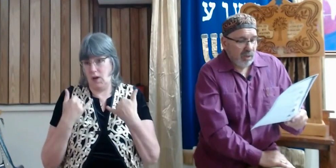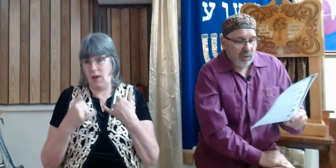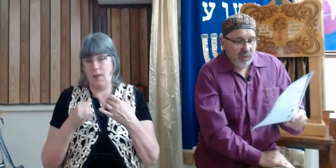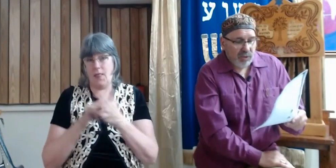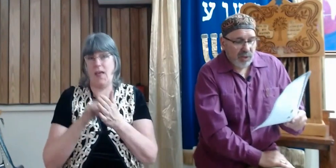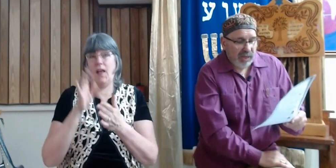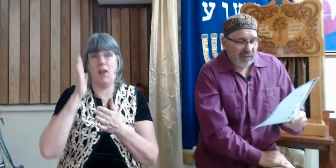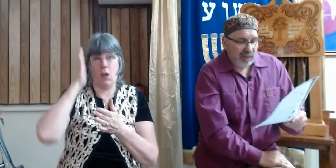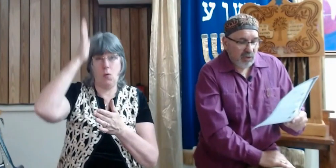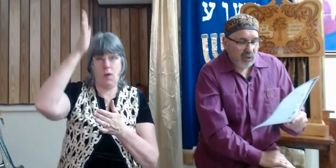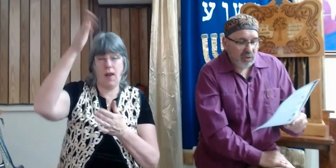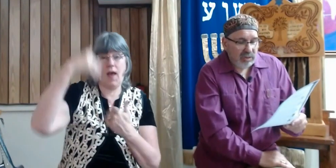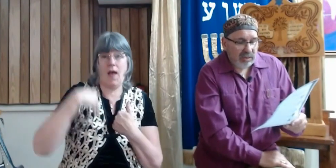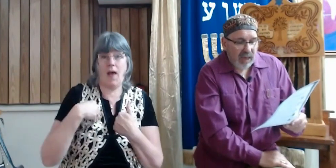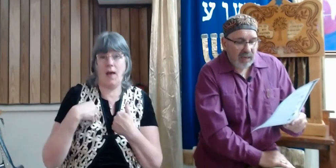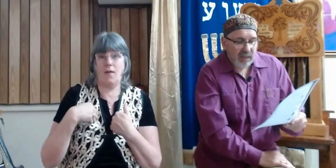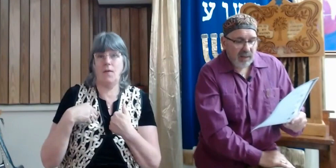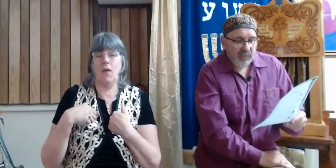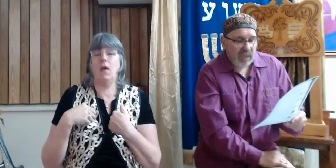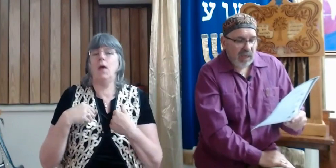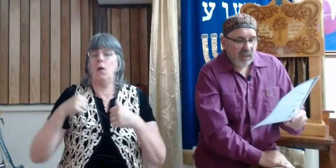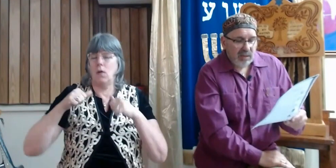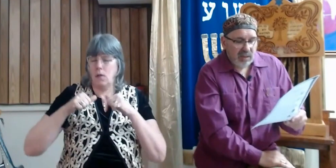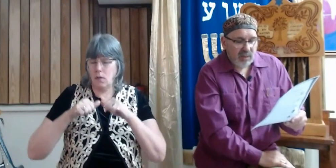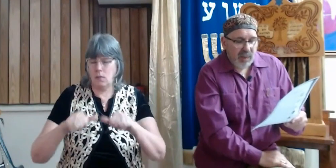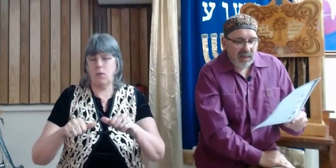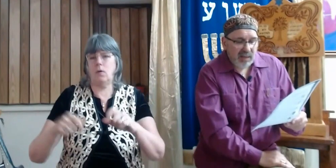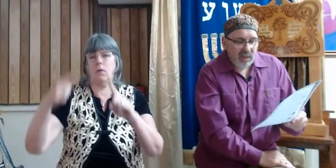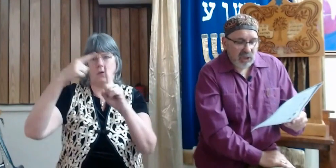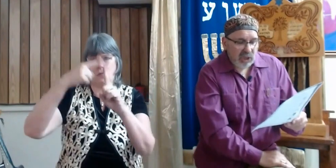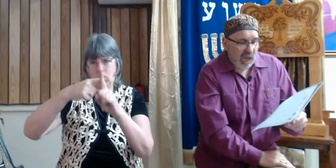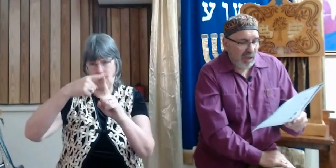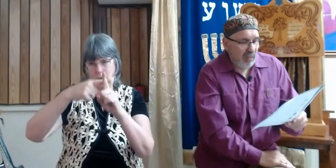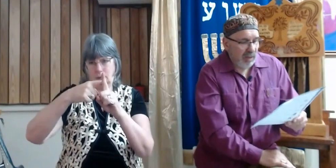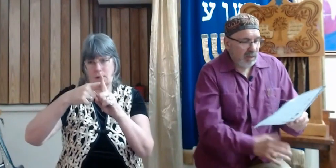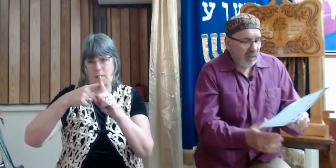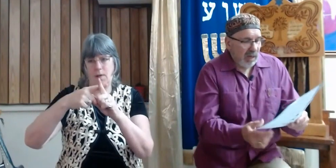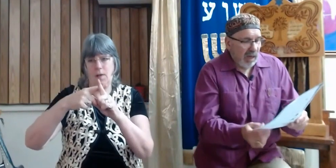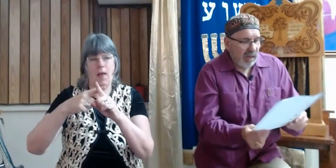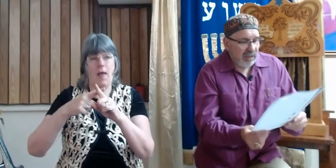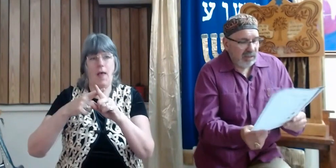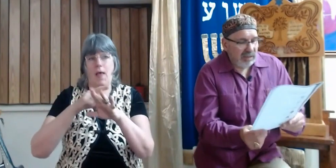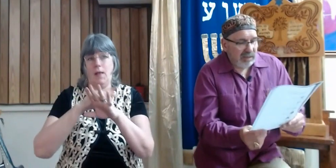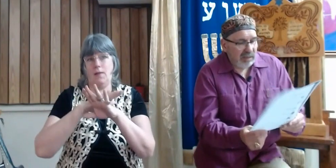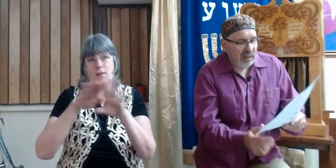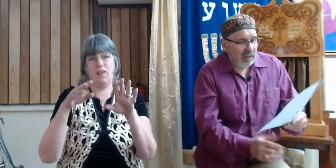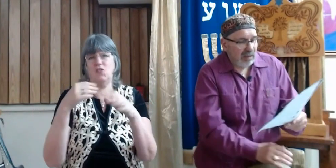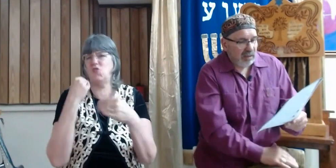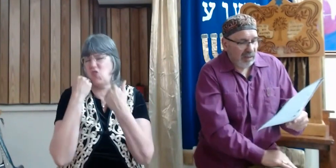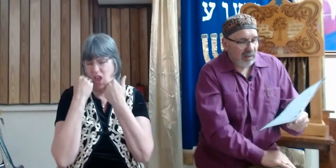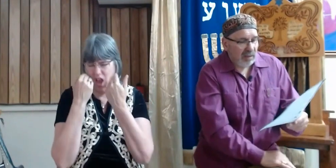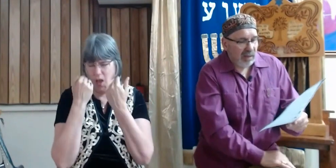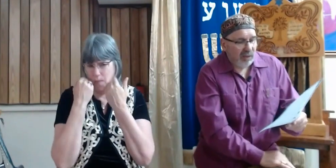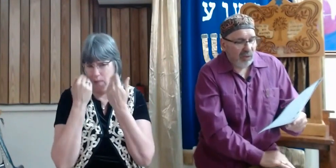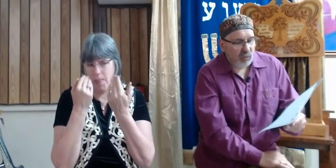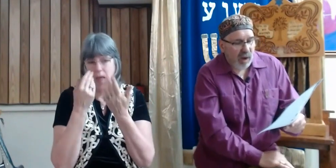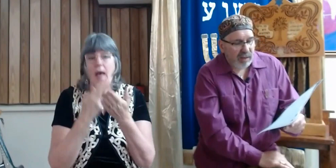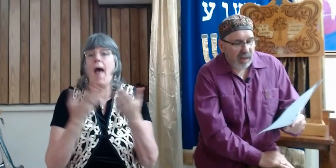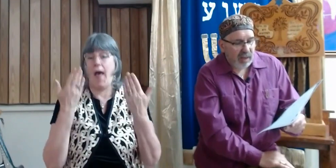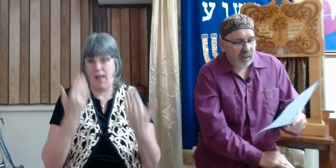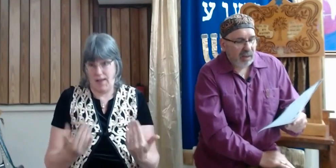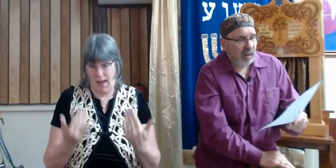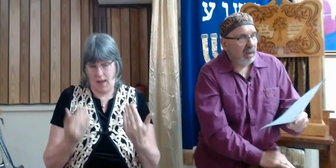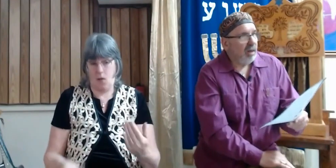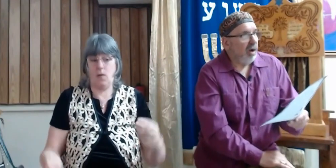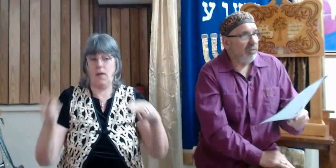the execution stake, despising the shame, and is seated at the